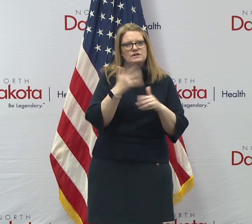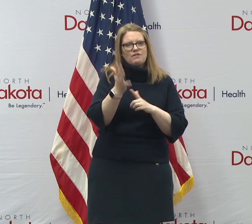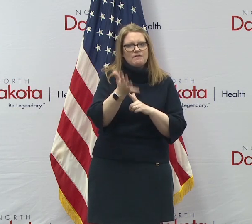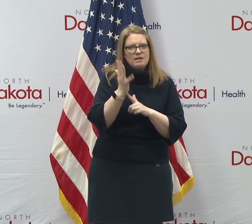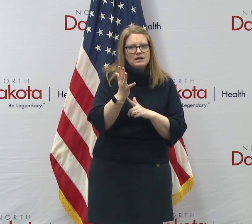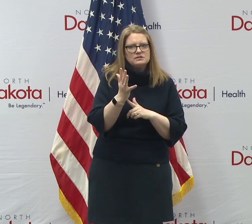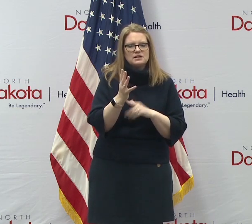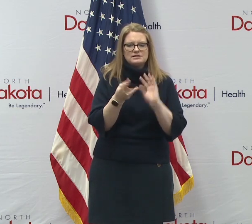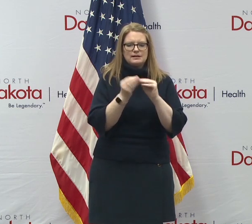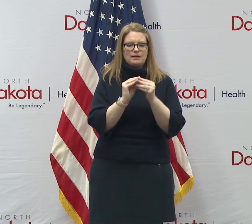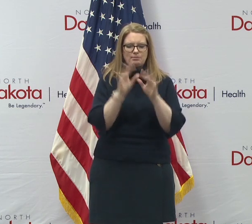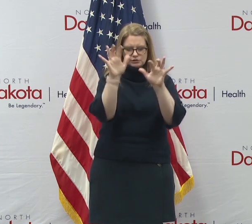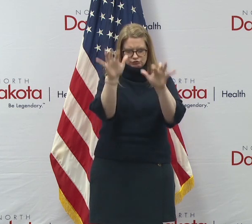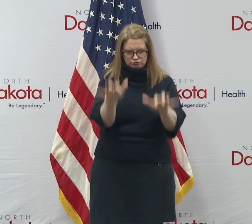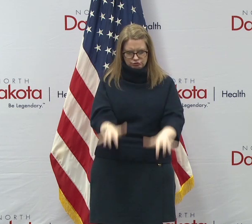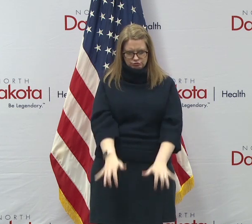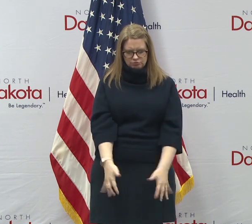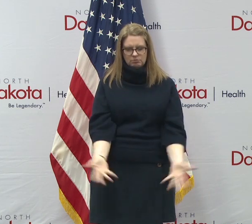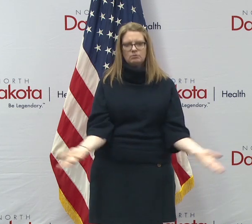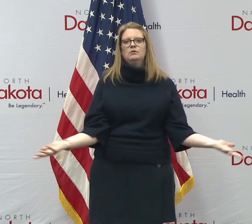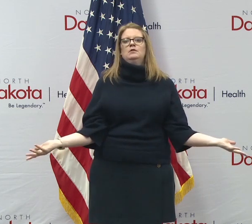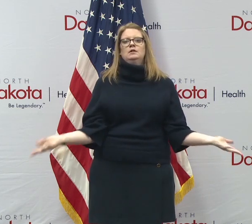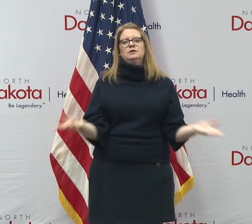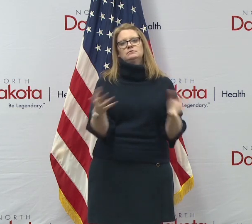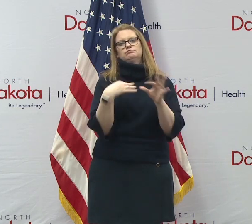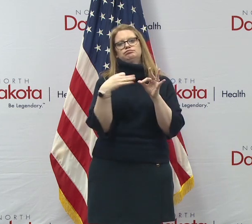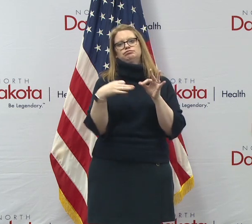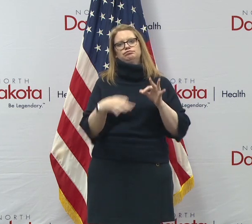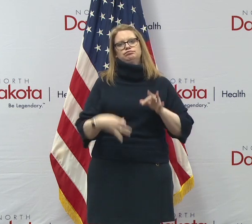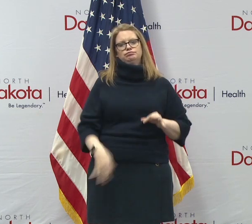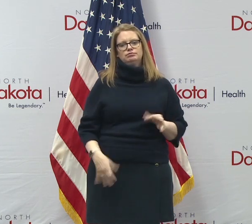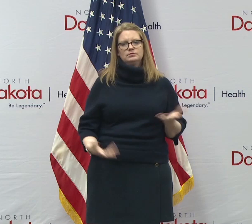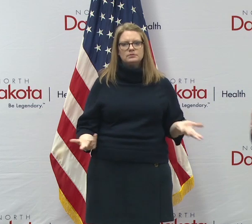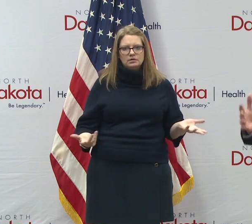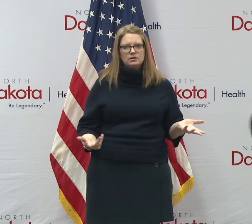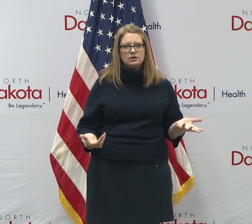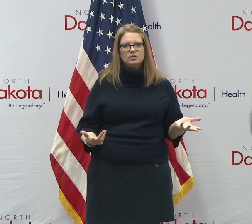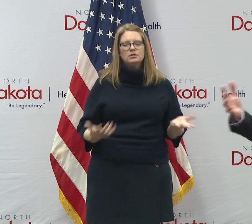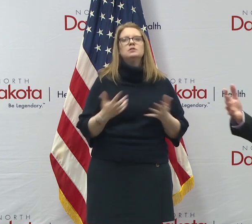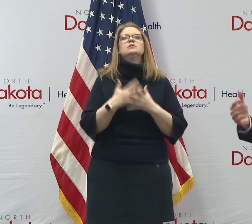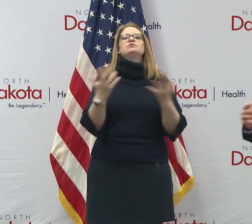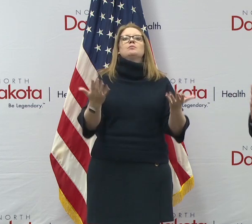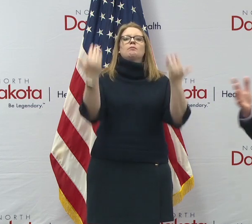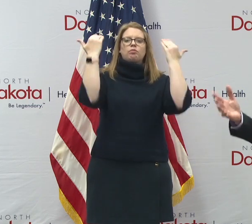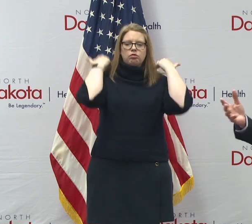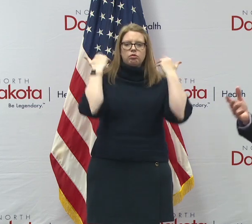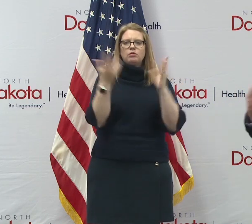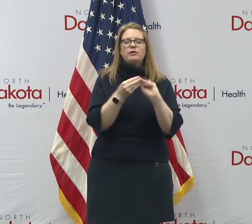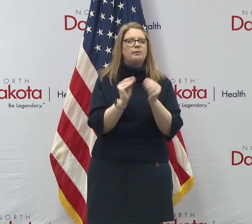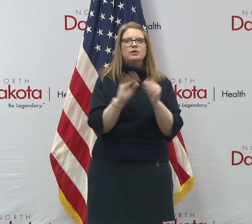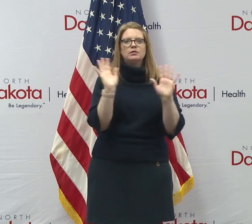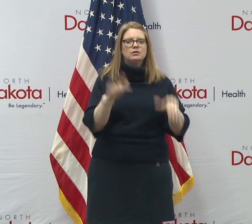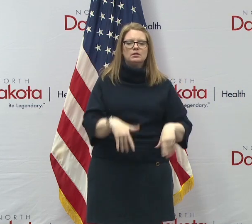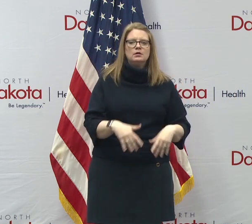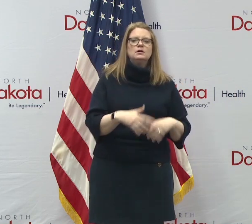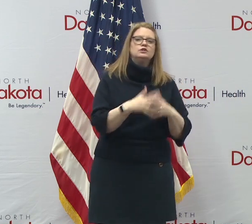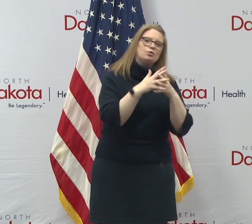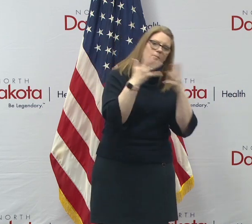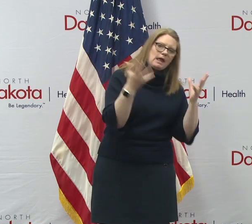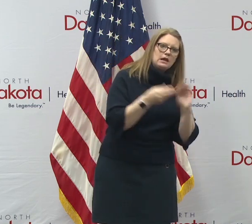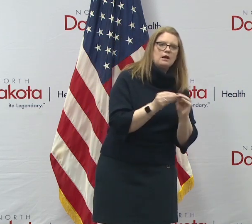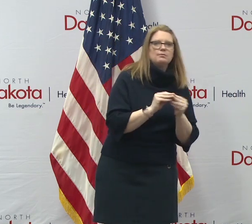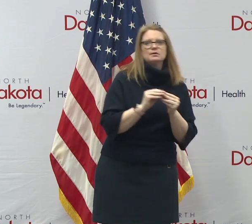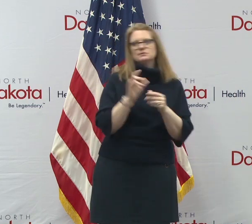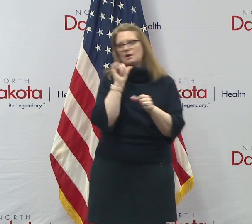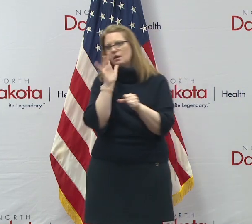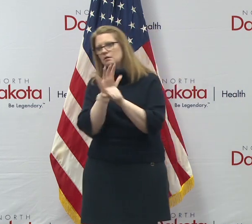presentation is all numbers every day. Uh, and you know, could you stop burying us with numbers? So we get, we get both sides too many numbers, not enough numbers. Uh,